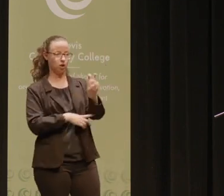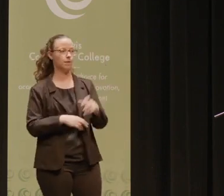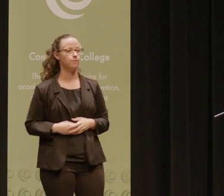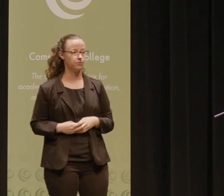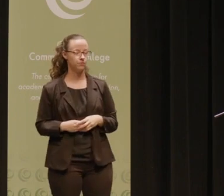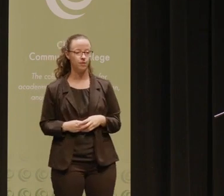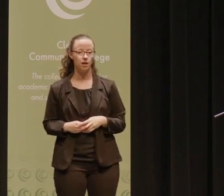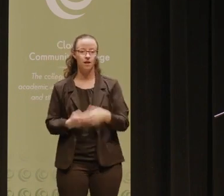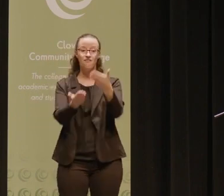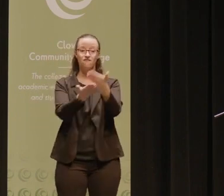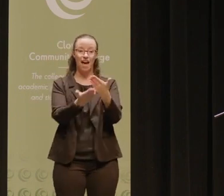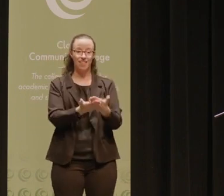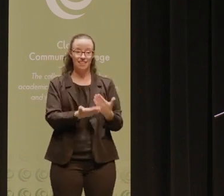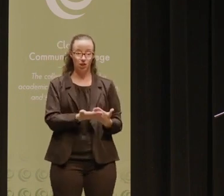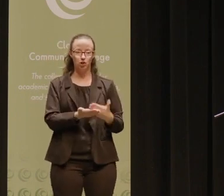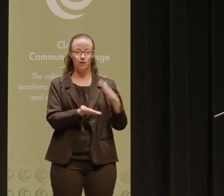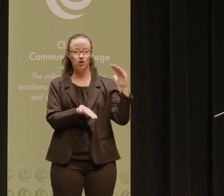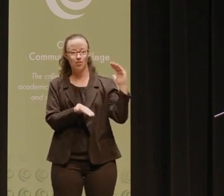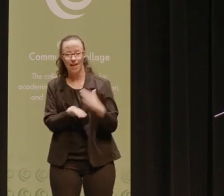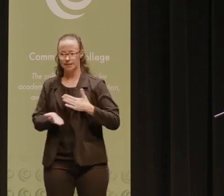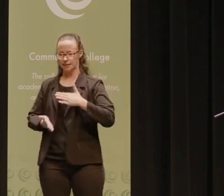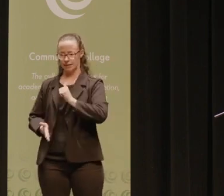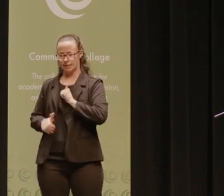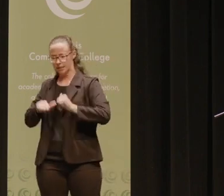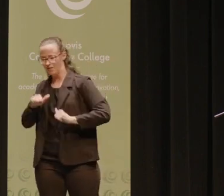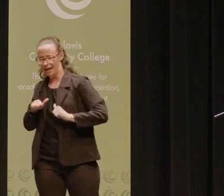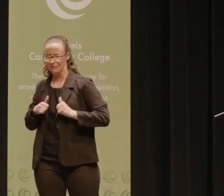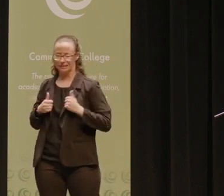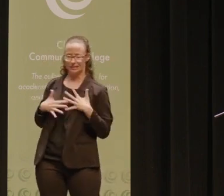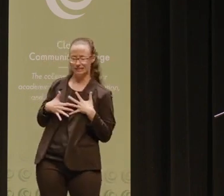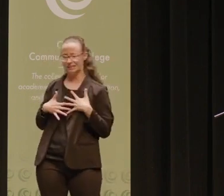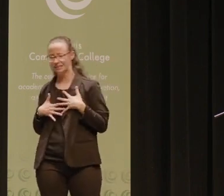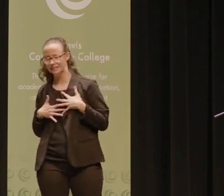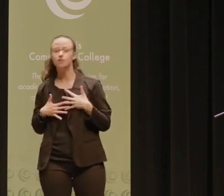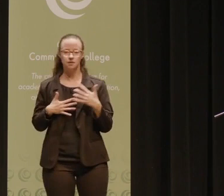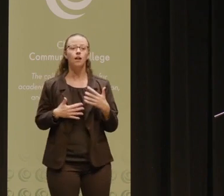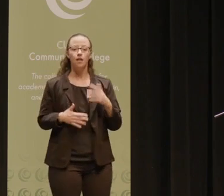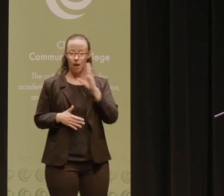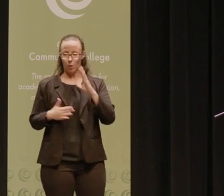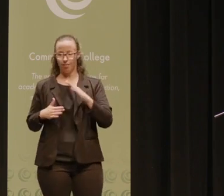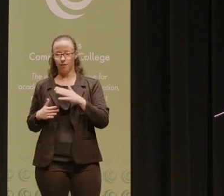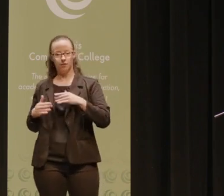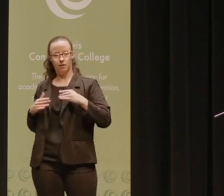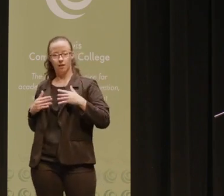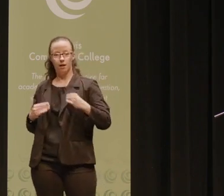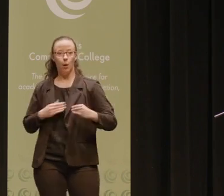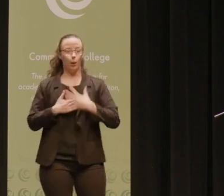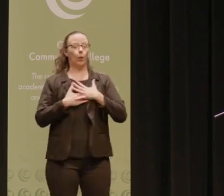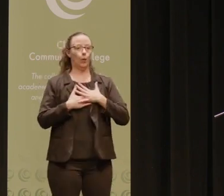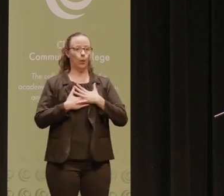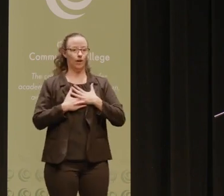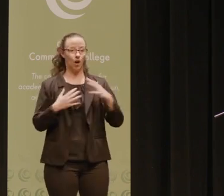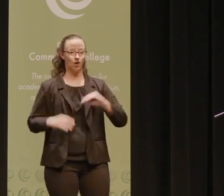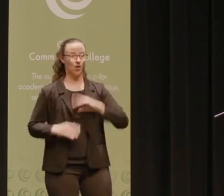Validation can help counter much-needed self-doubt and insecurity that has a subtle yet profound impact on